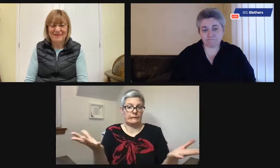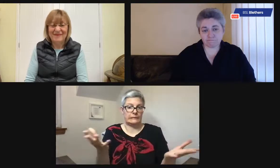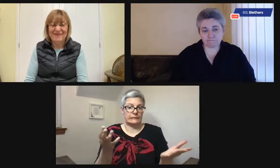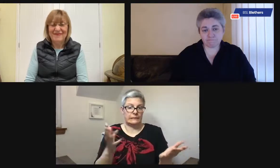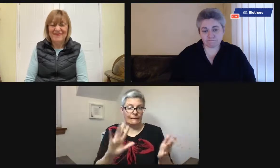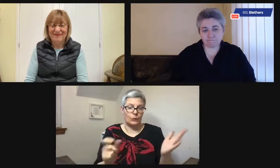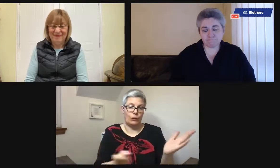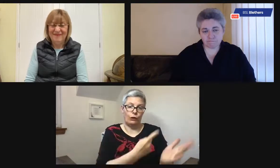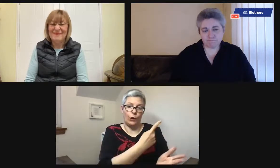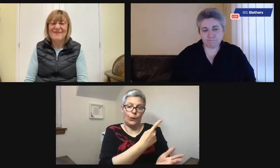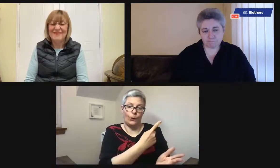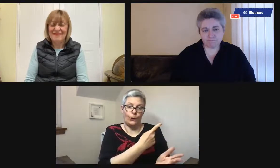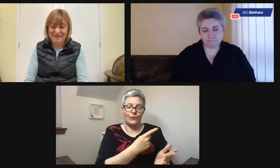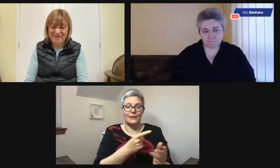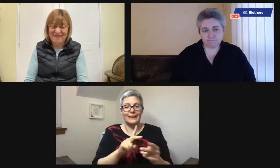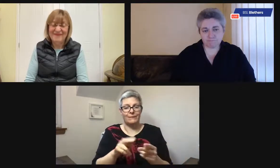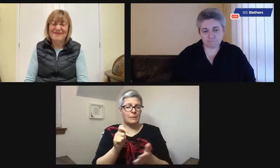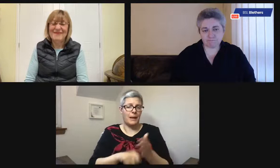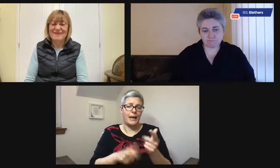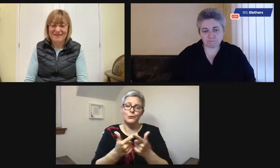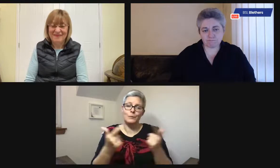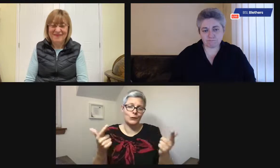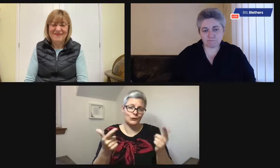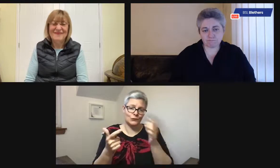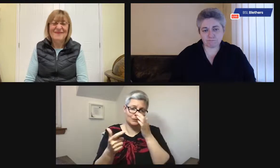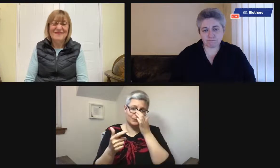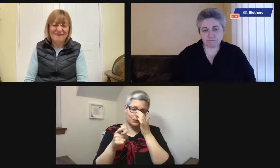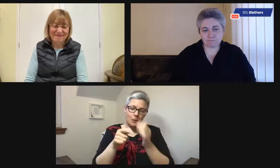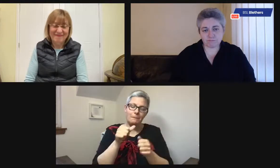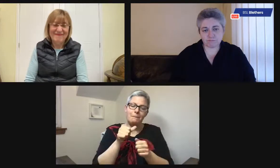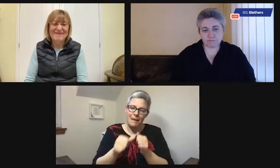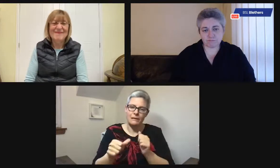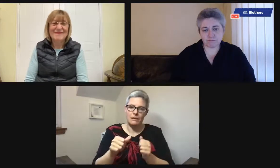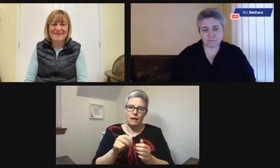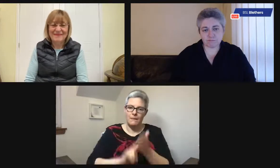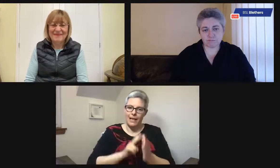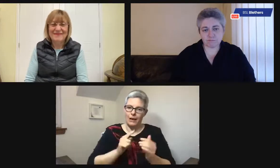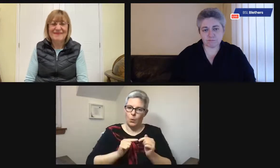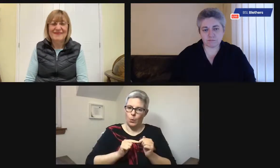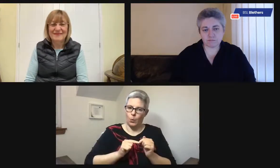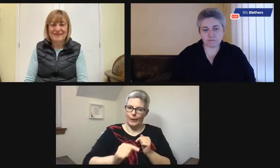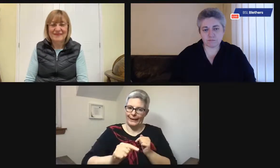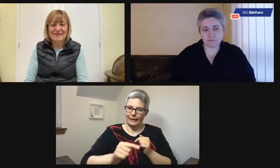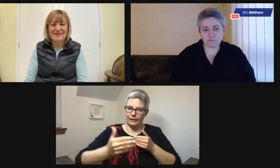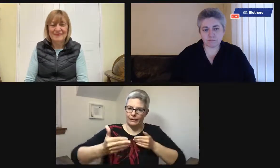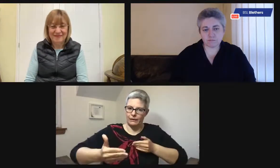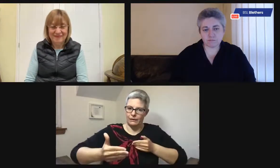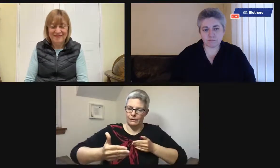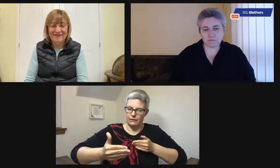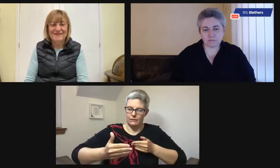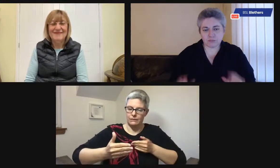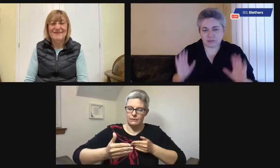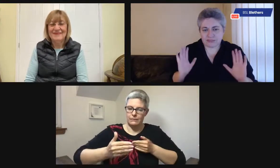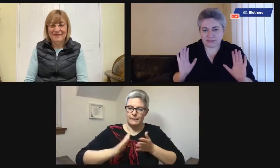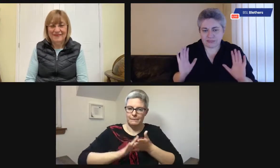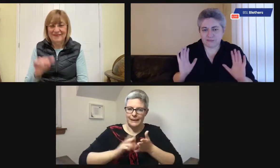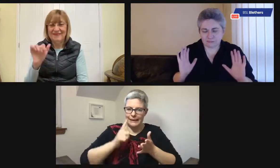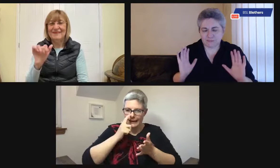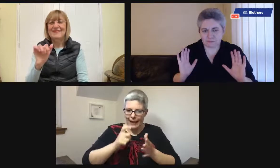it's not going to get eaten. It's going to be wasted, thrown away. So don't fall into the trap of buying too much. Just